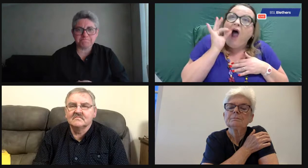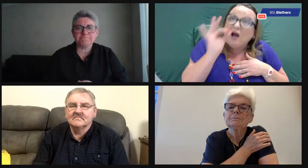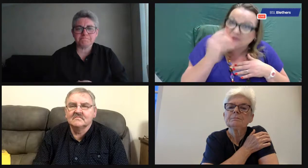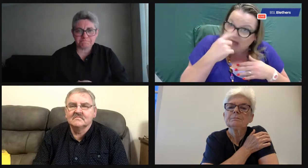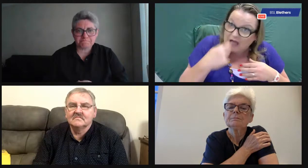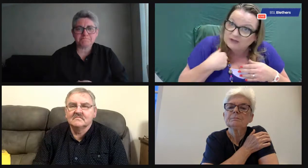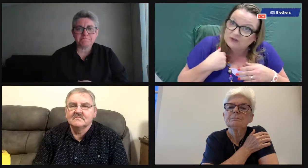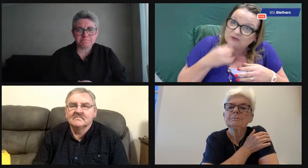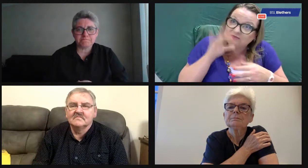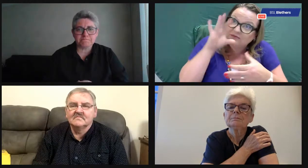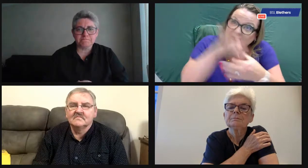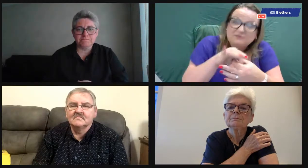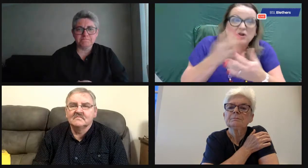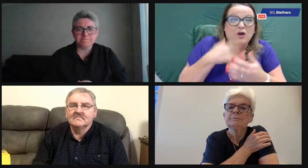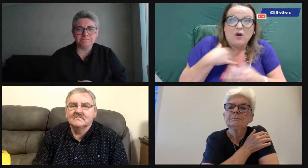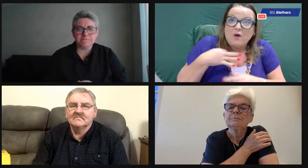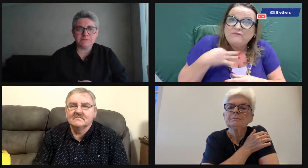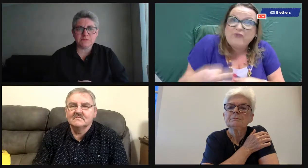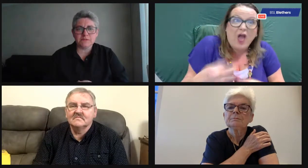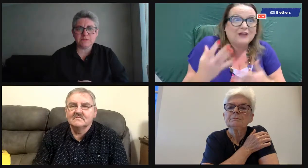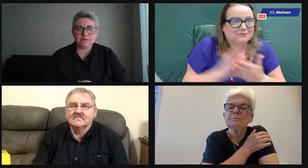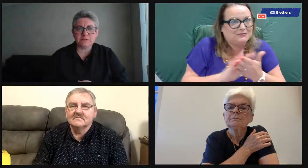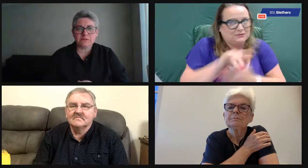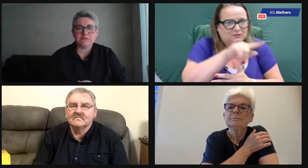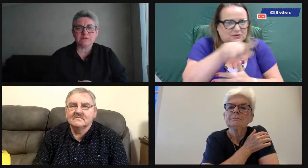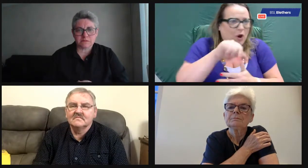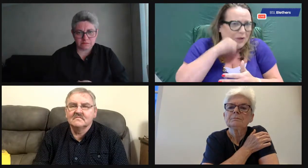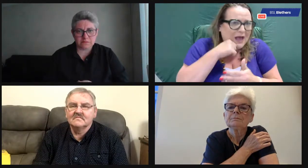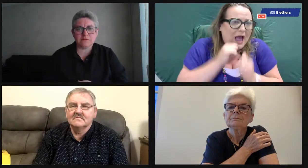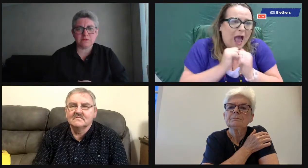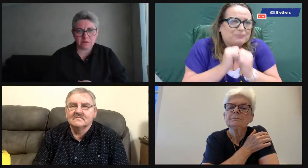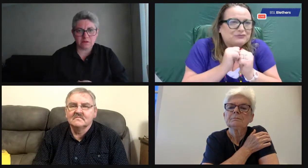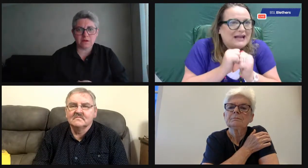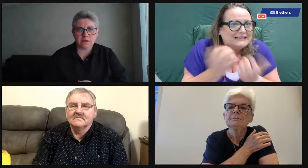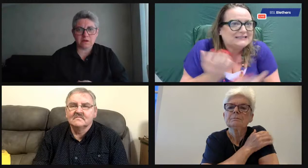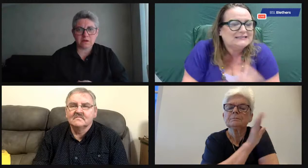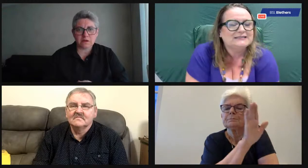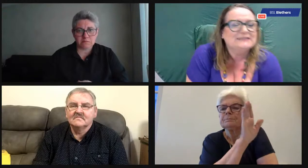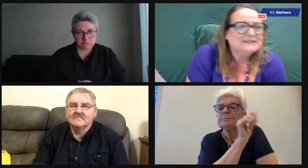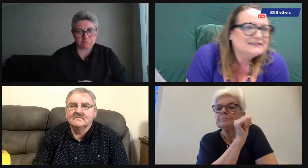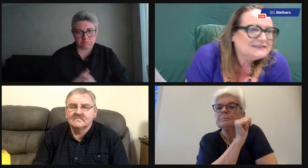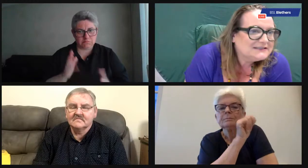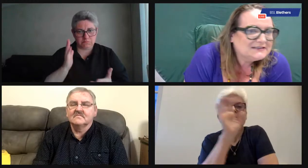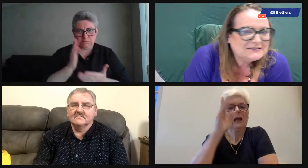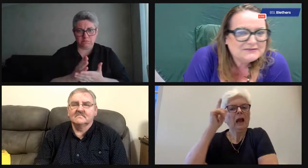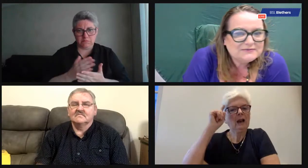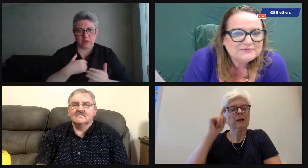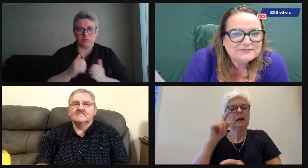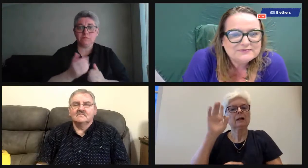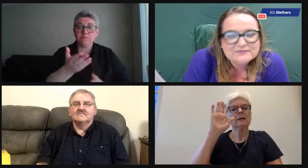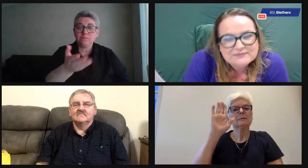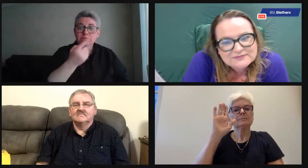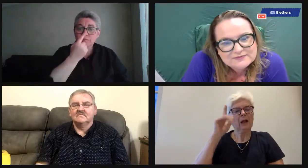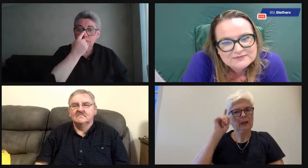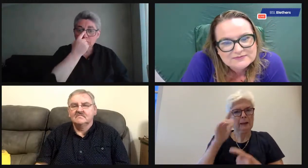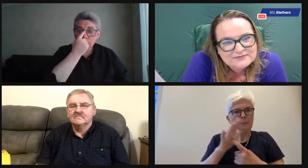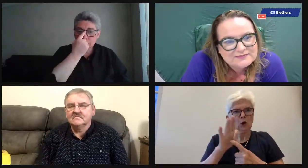There is absolutely no harm in asking that if you want to be a volunteer, they will appreciate you offering anything.